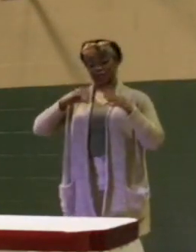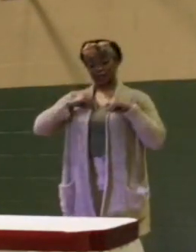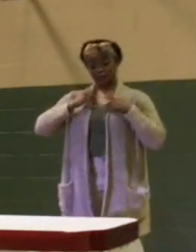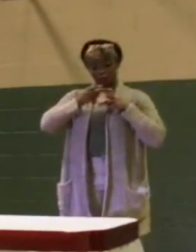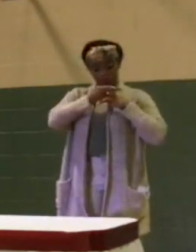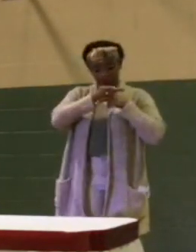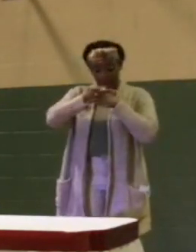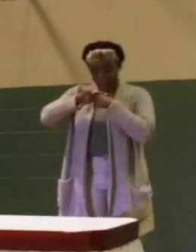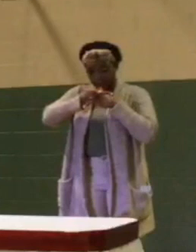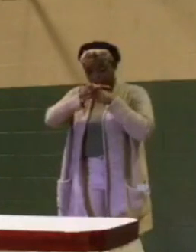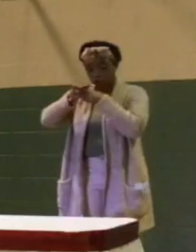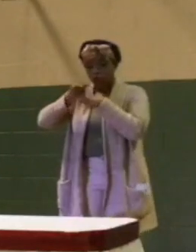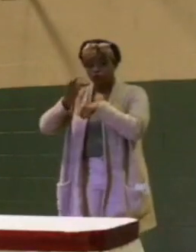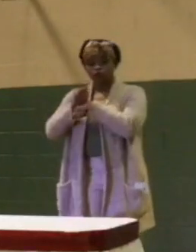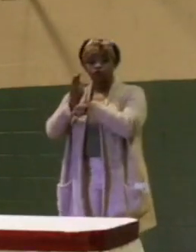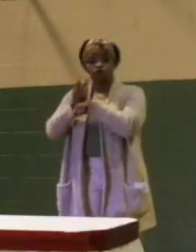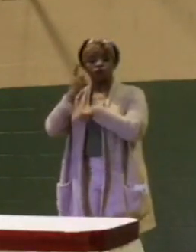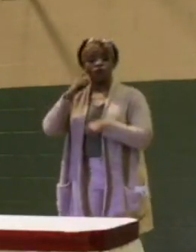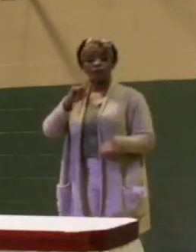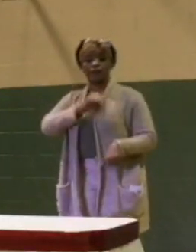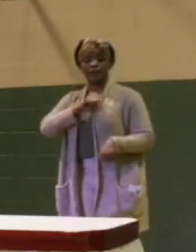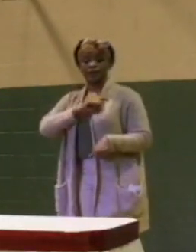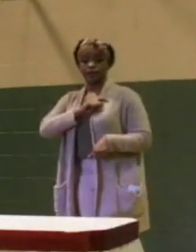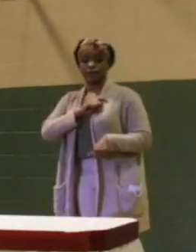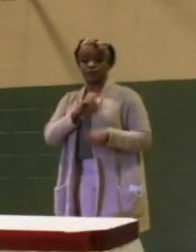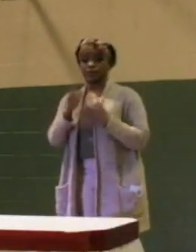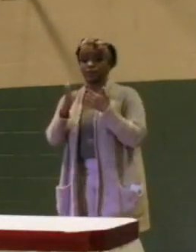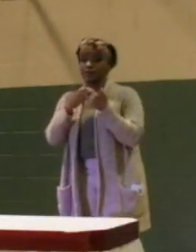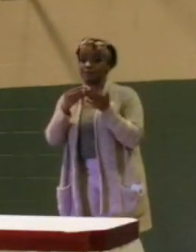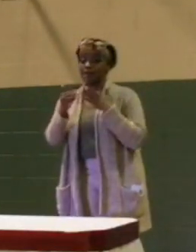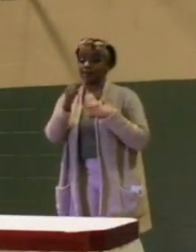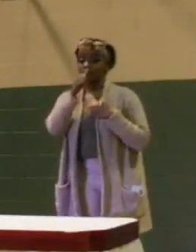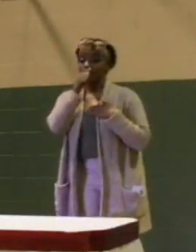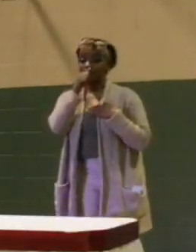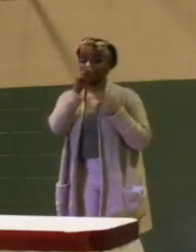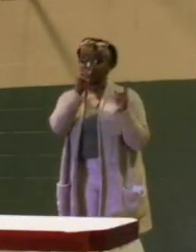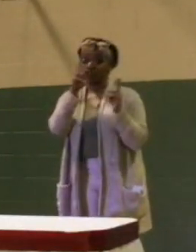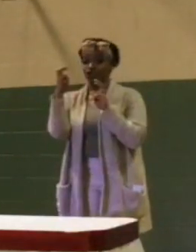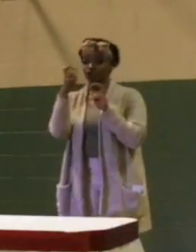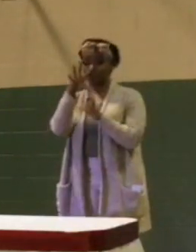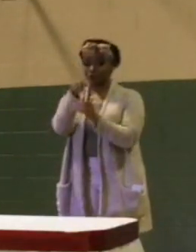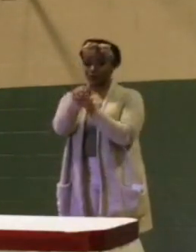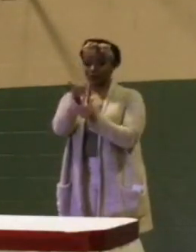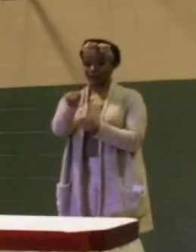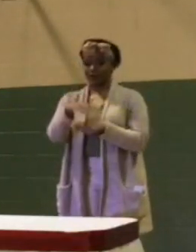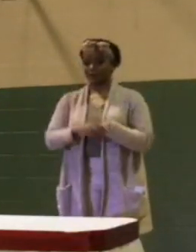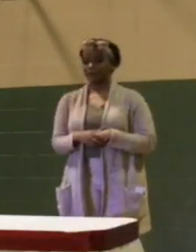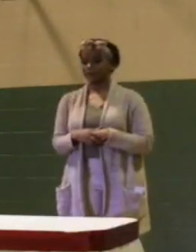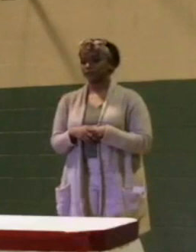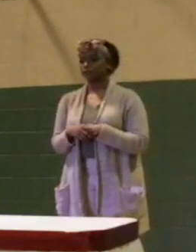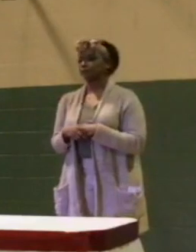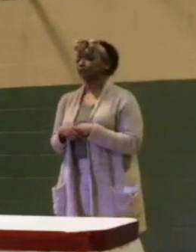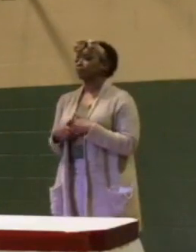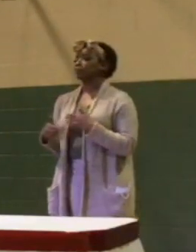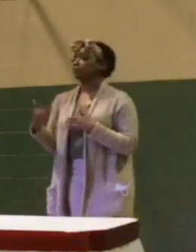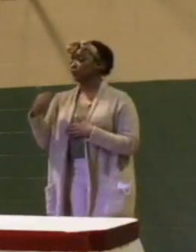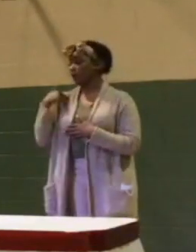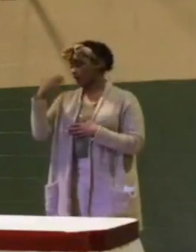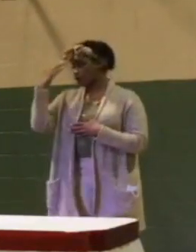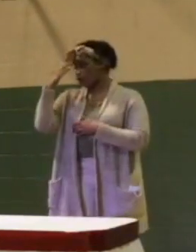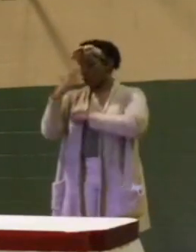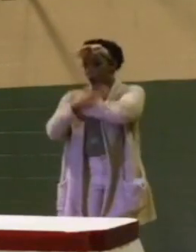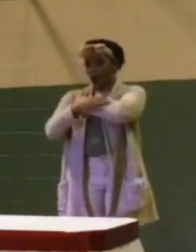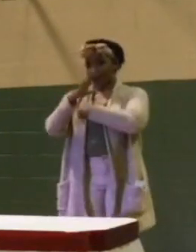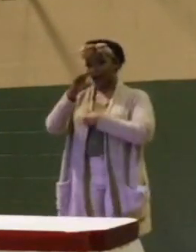for police use, despite the privacy issues that surround them? I know at the county level they already have